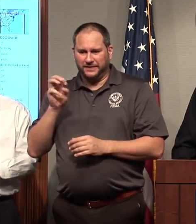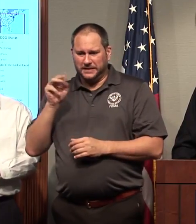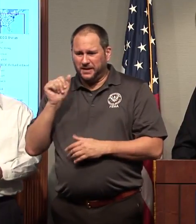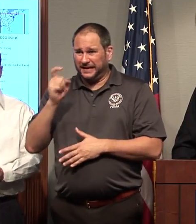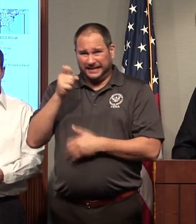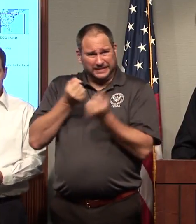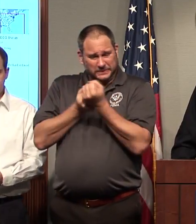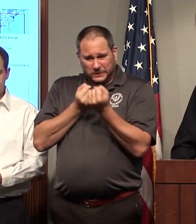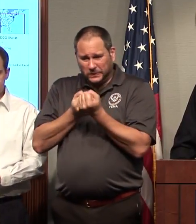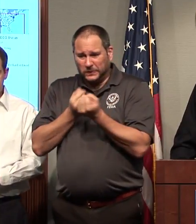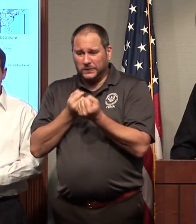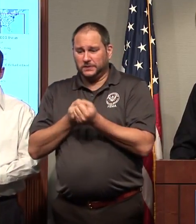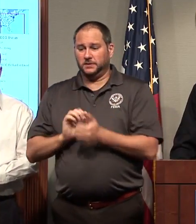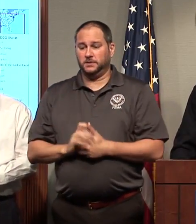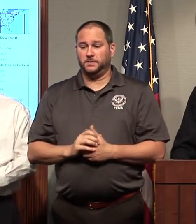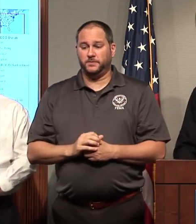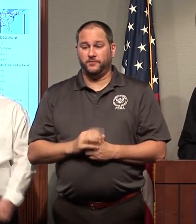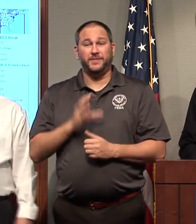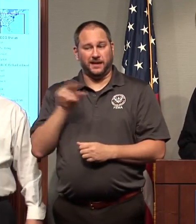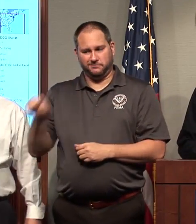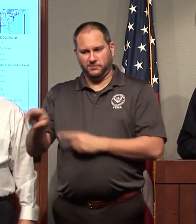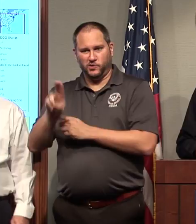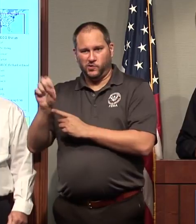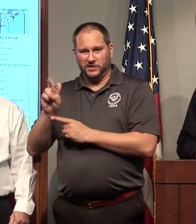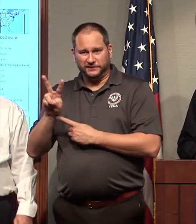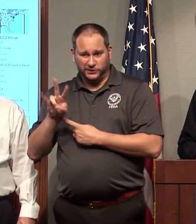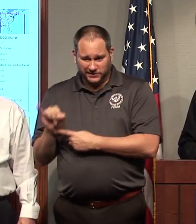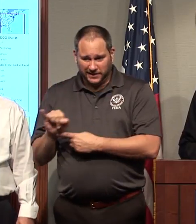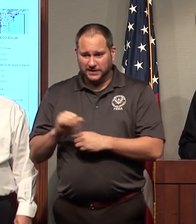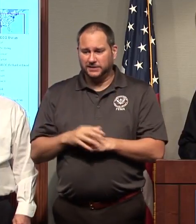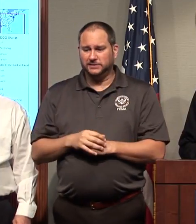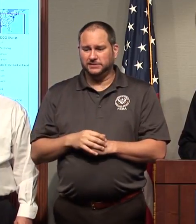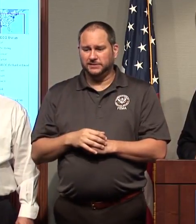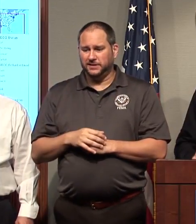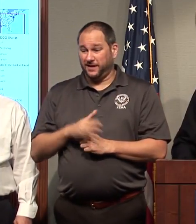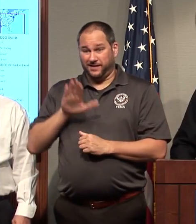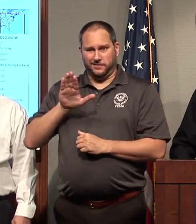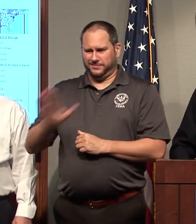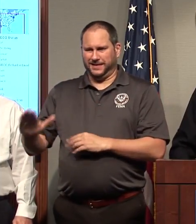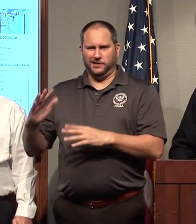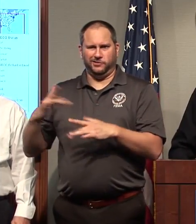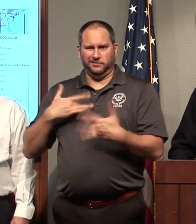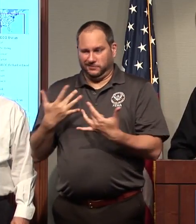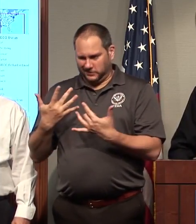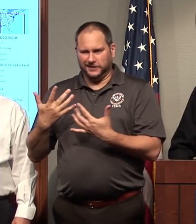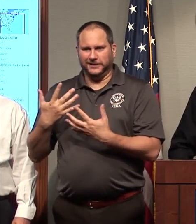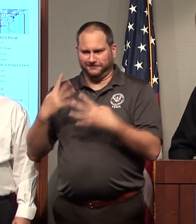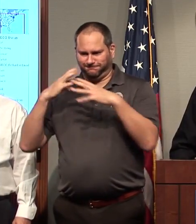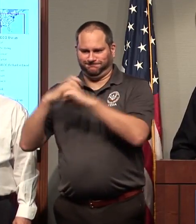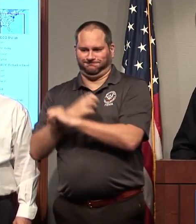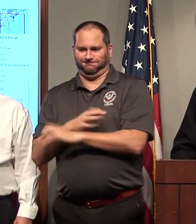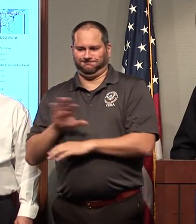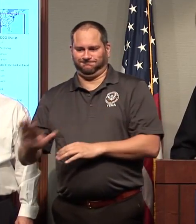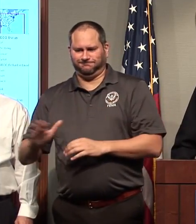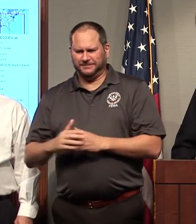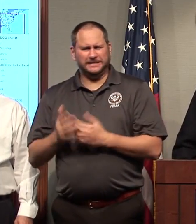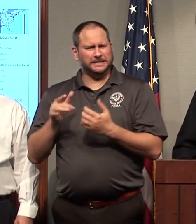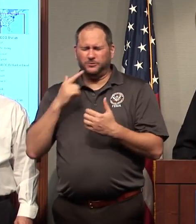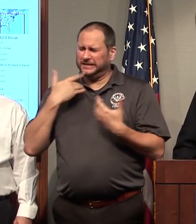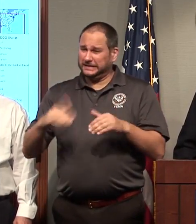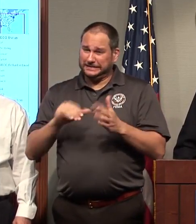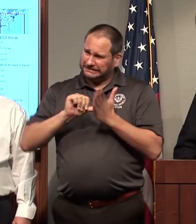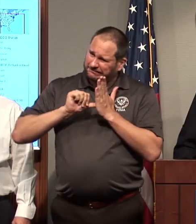Virgin Islands as well as Puerto Rico. So during a complex event like this, it's very important to double down on communications. And what we're doing is to